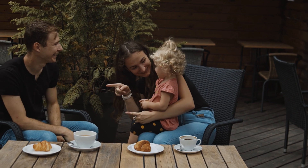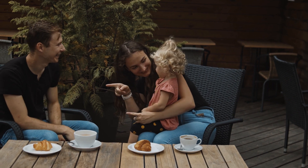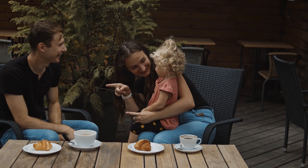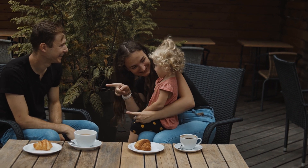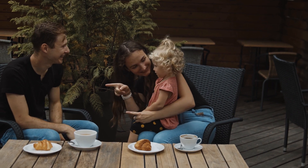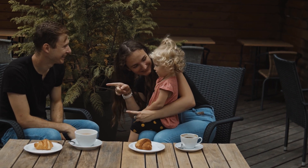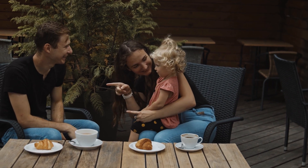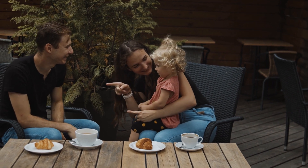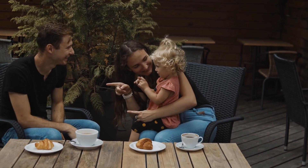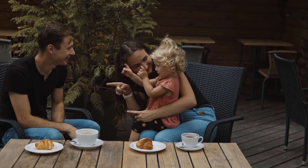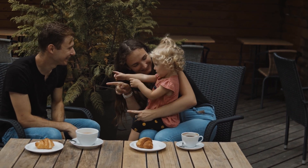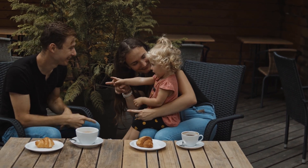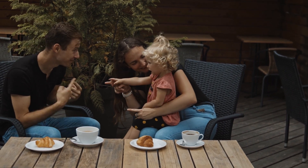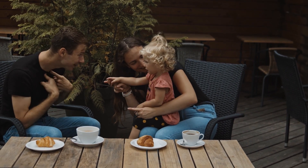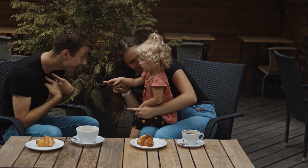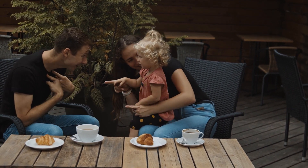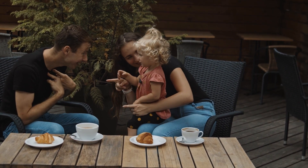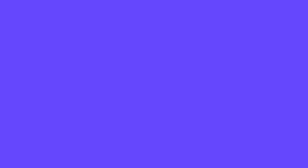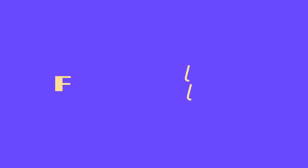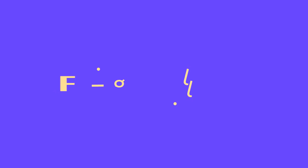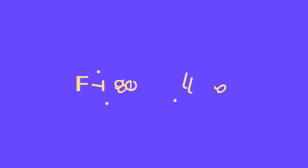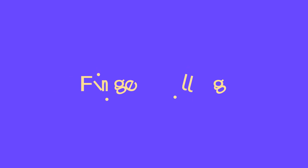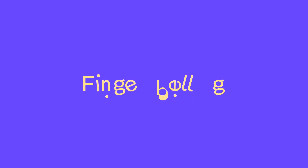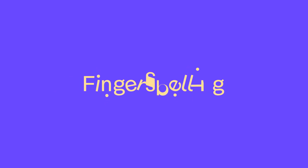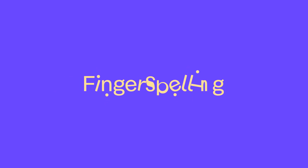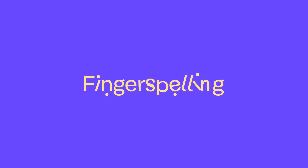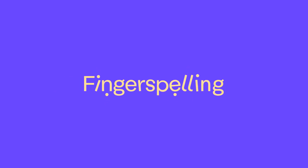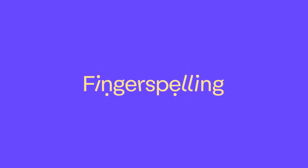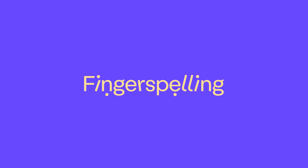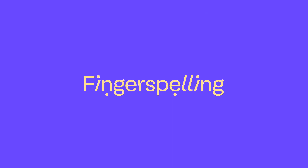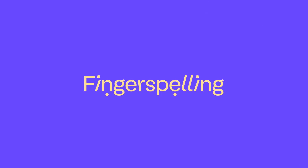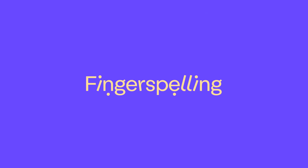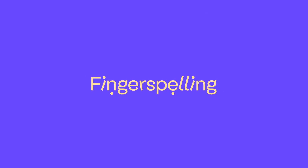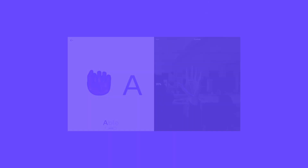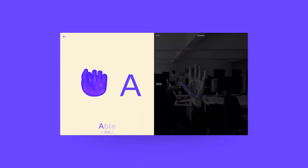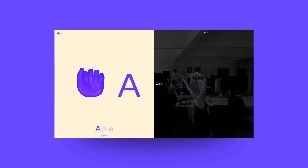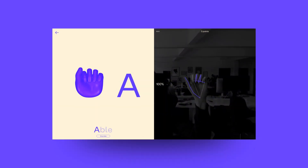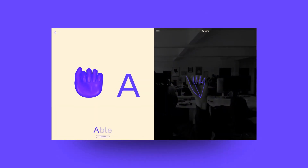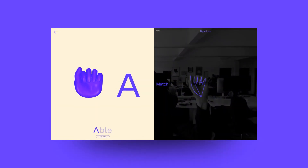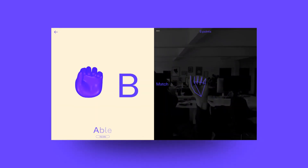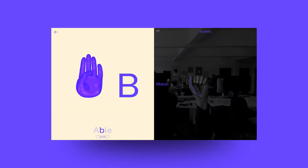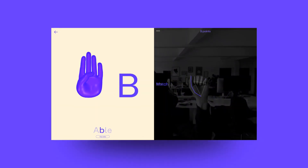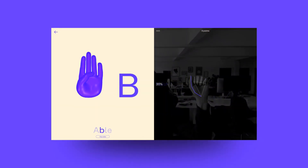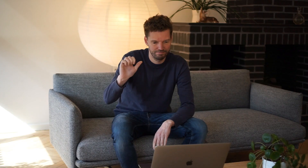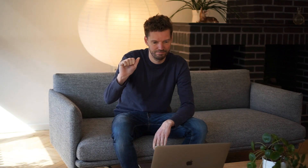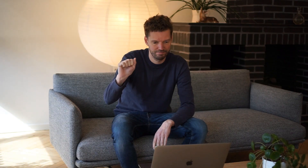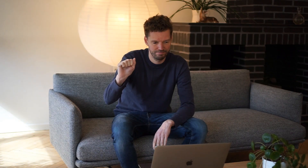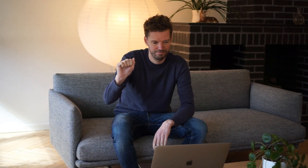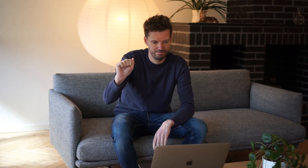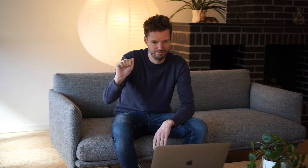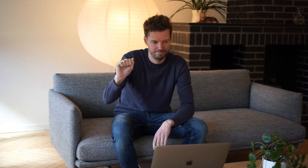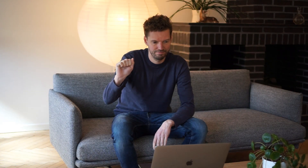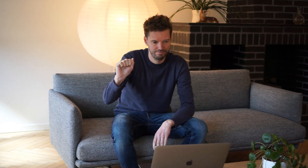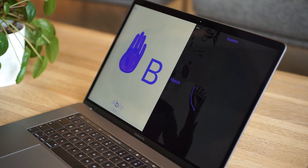bridge the communication barrier between the deaf and the hearing, we created fingerspelling.xyz, a browser-based app that uses your